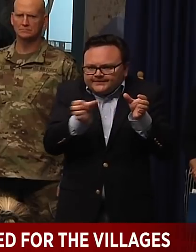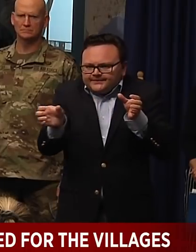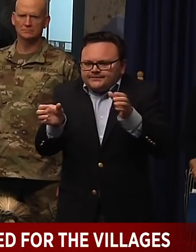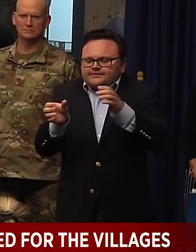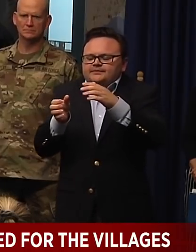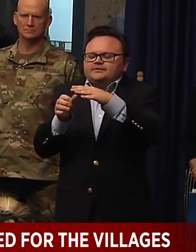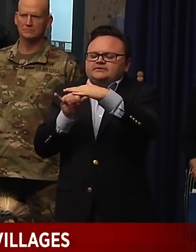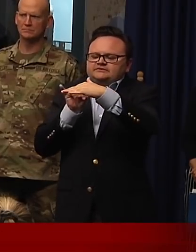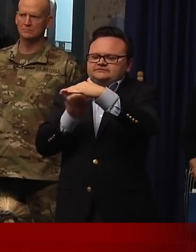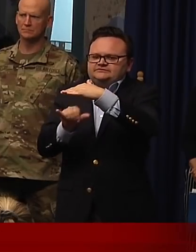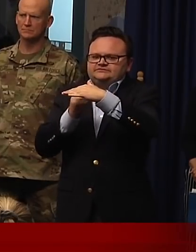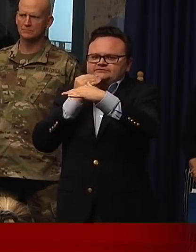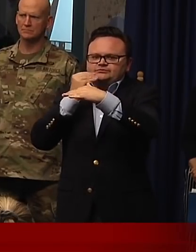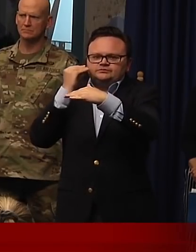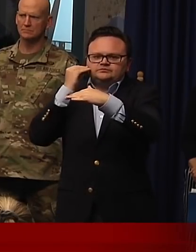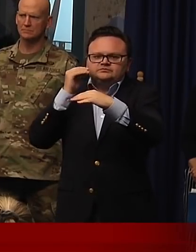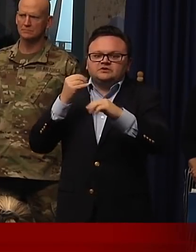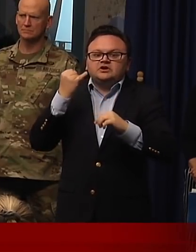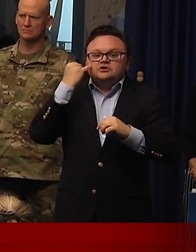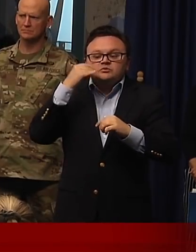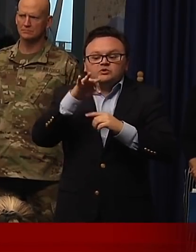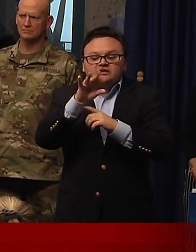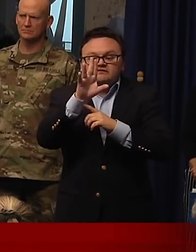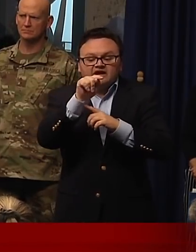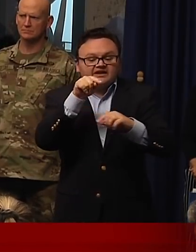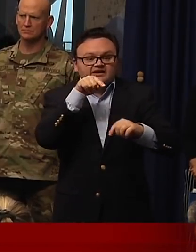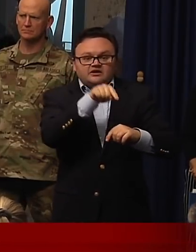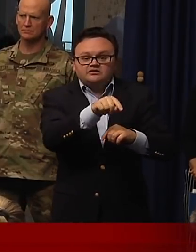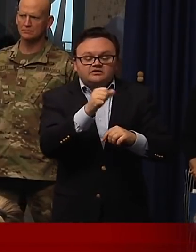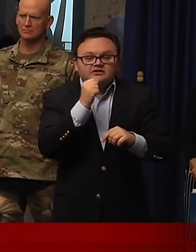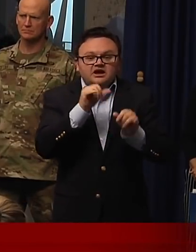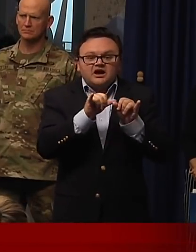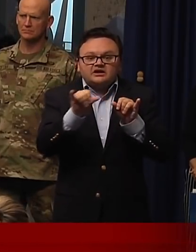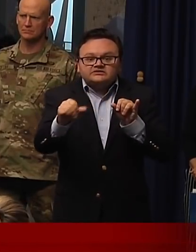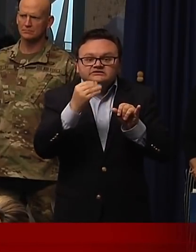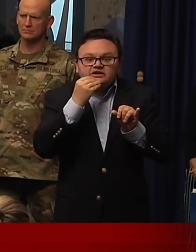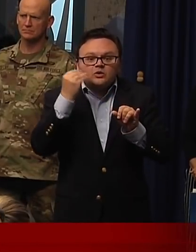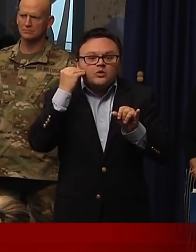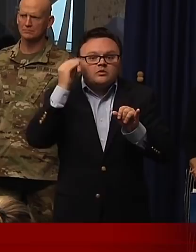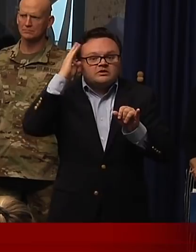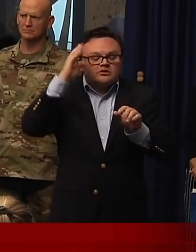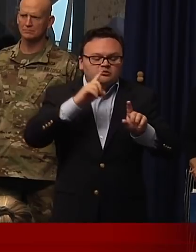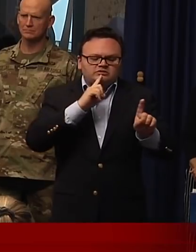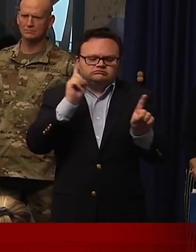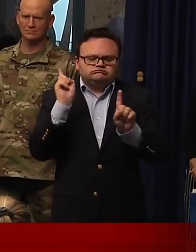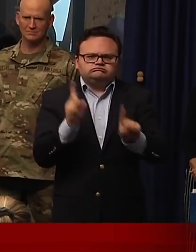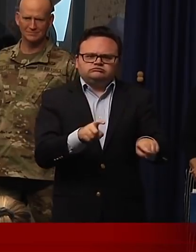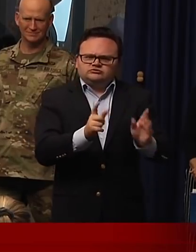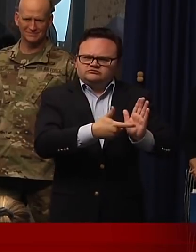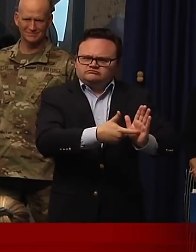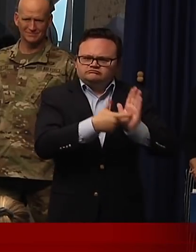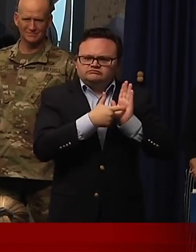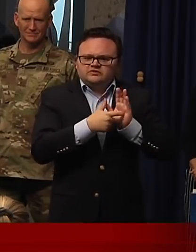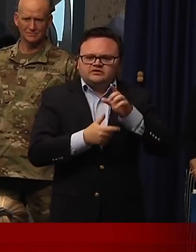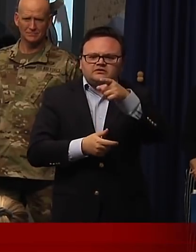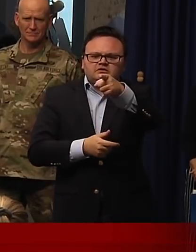of an individual who is out and about is not staying home, we will issue a quarantine. Thank you. The law enforcement is saying that they don't have the teeth right